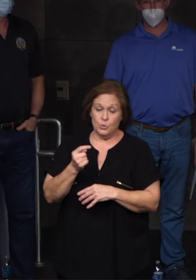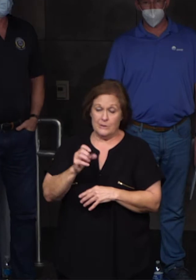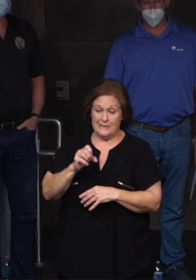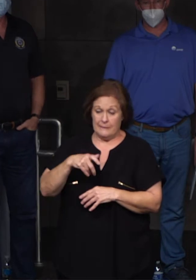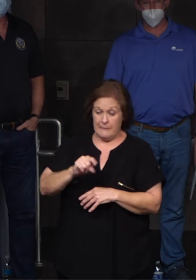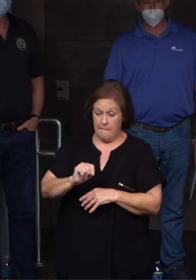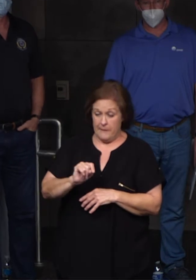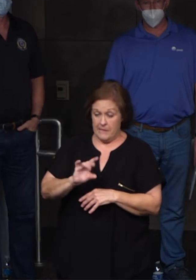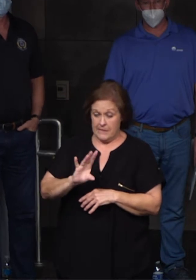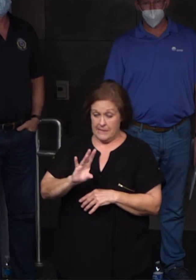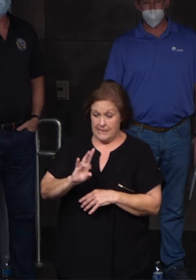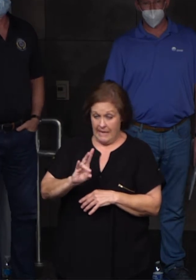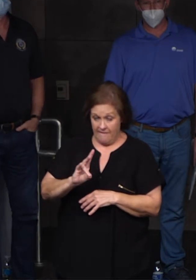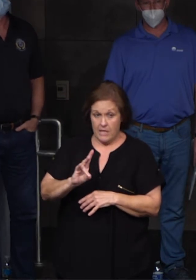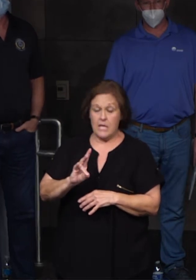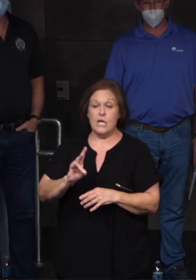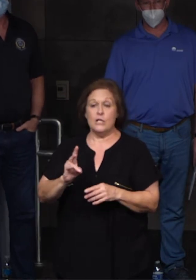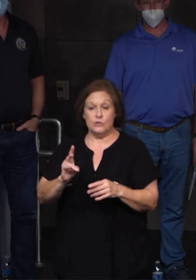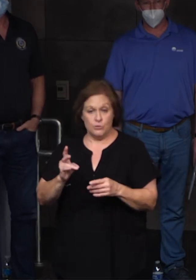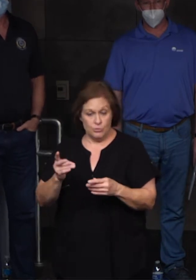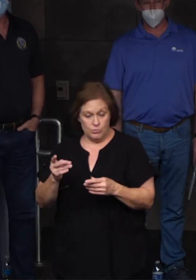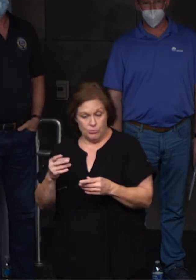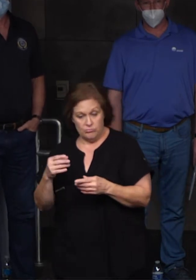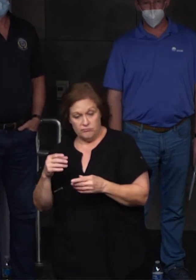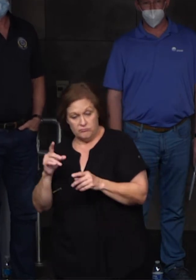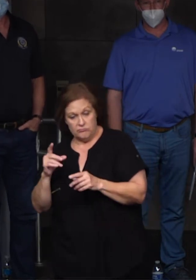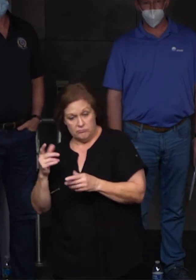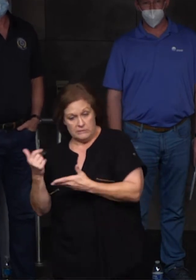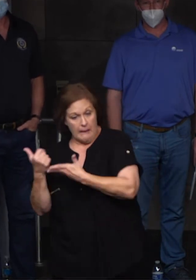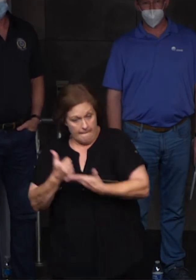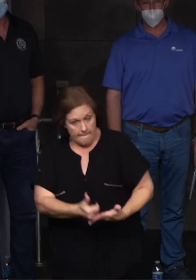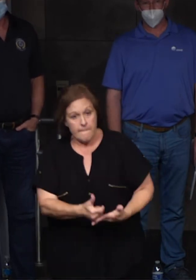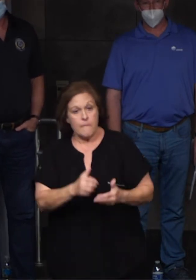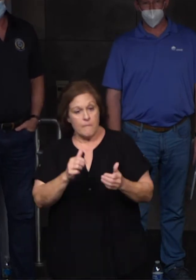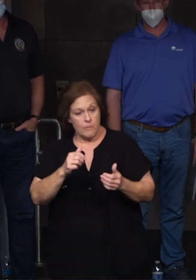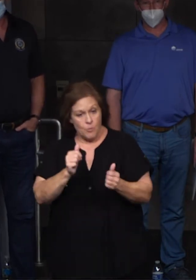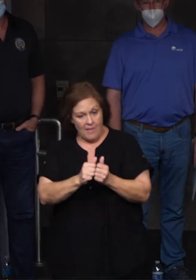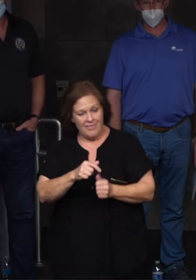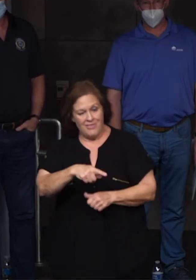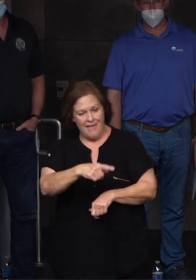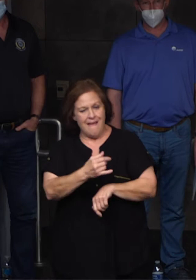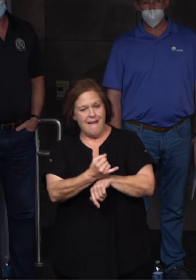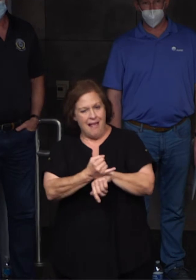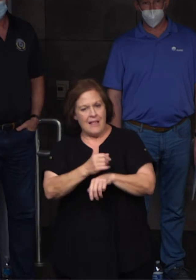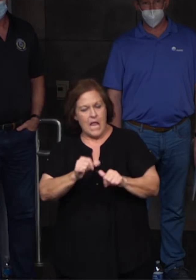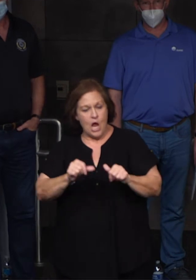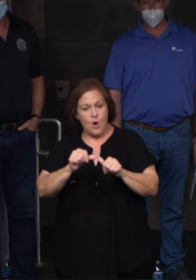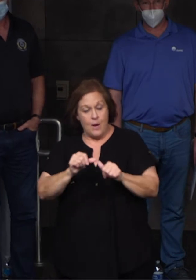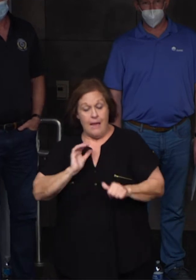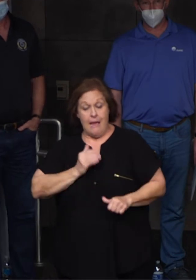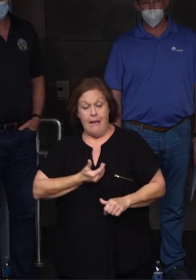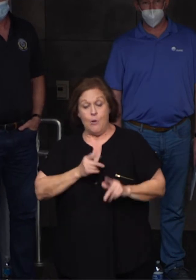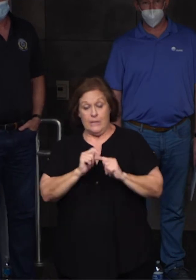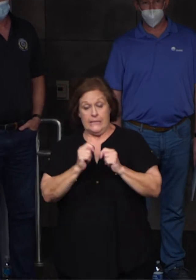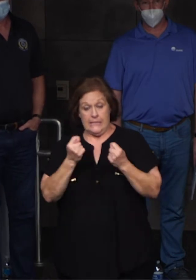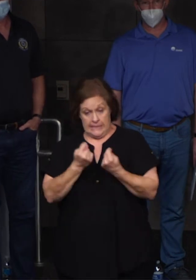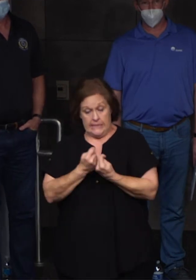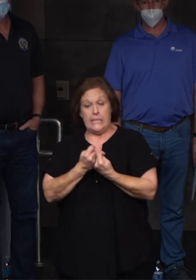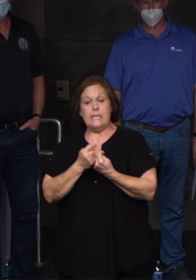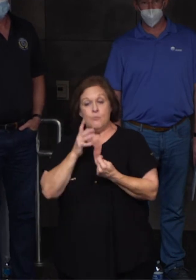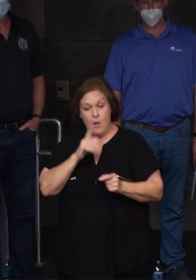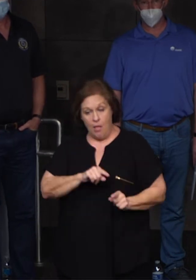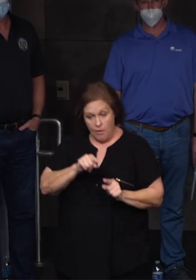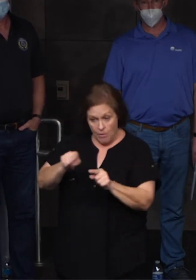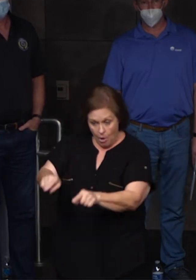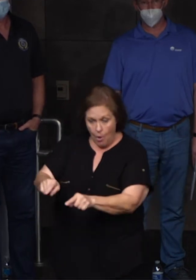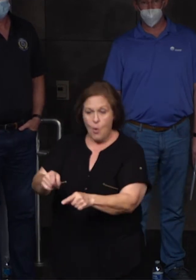7th to mobilize our emergency response teams to begin recovery on the island. So that is for our emergency response teams to be on the island,